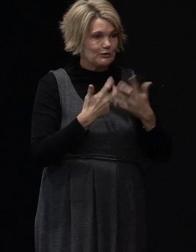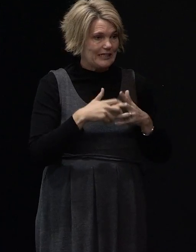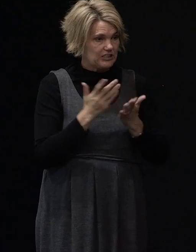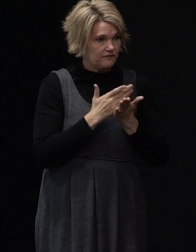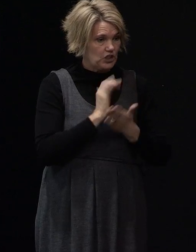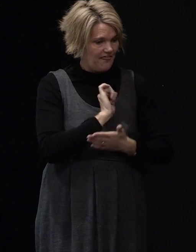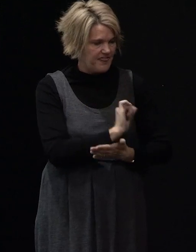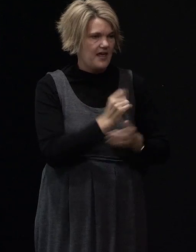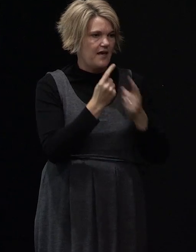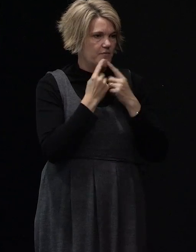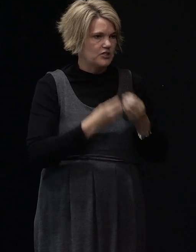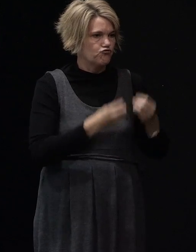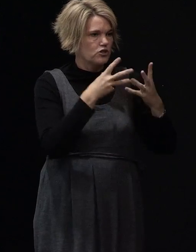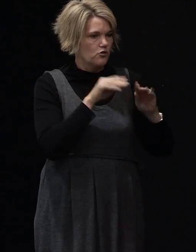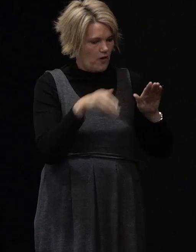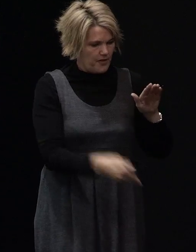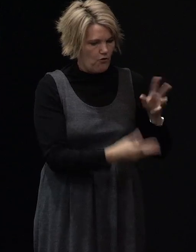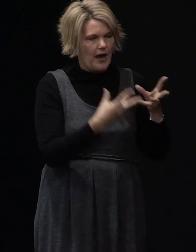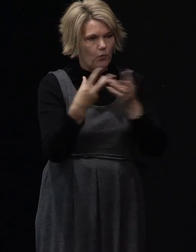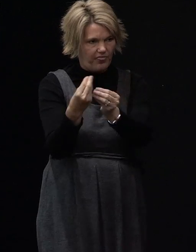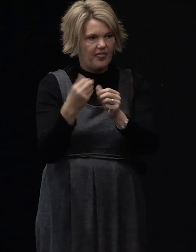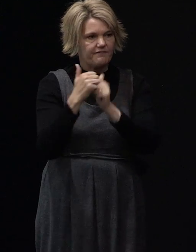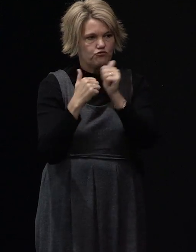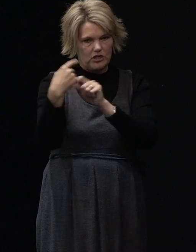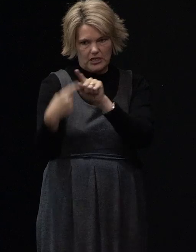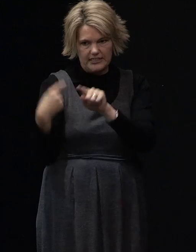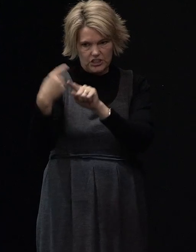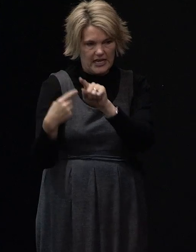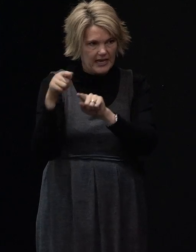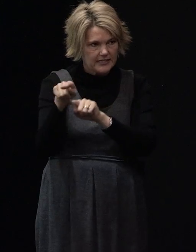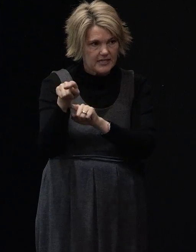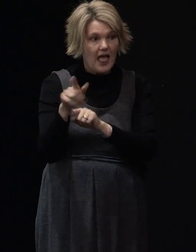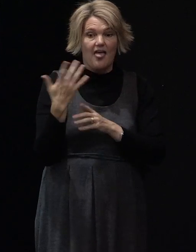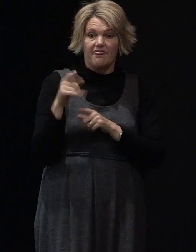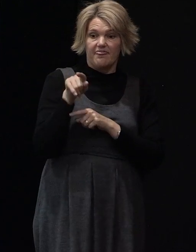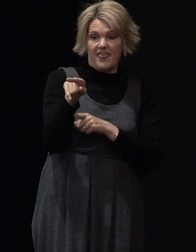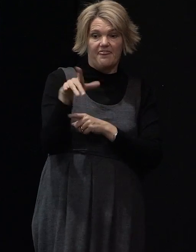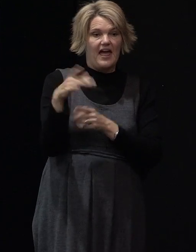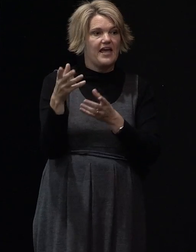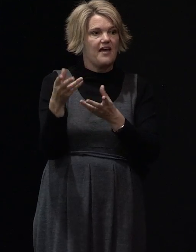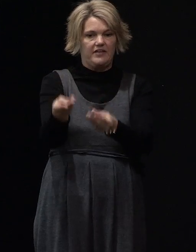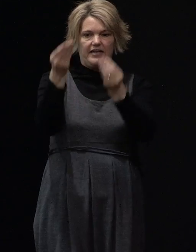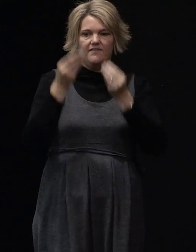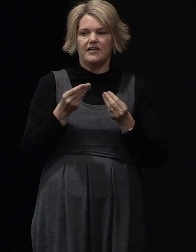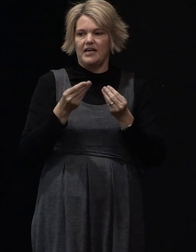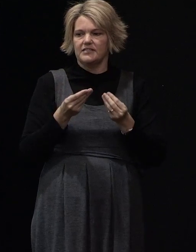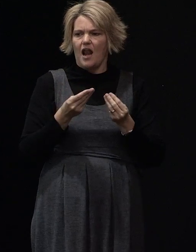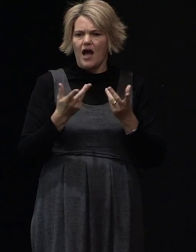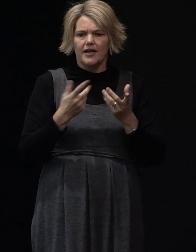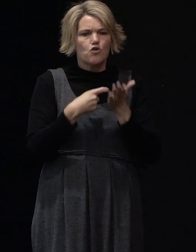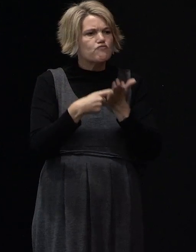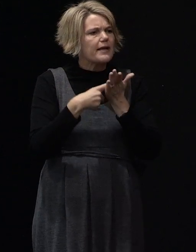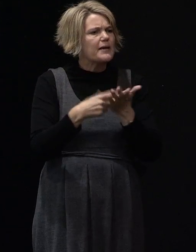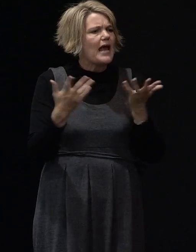with the structural engineers and the structural engineers have put forward their recommendations, how we can repair each of the properties